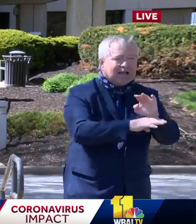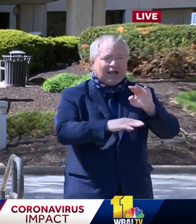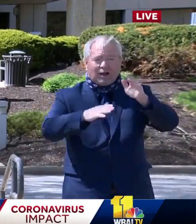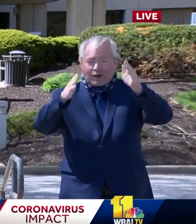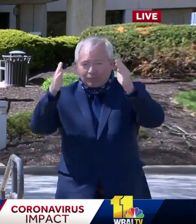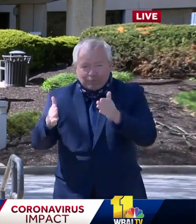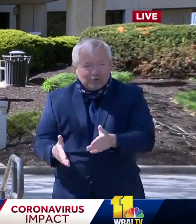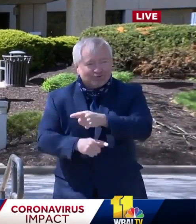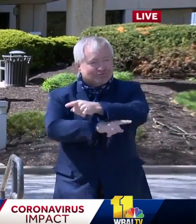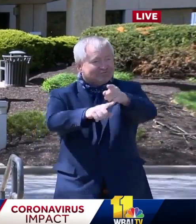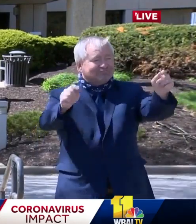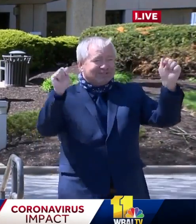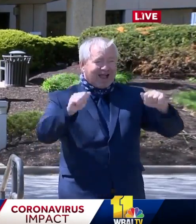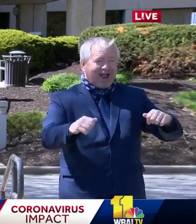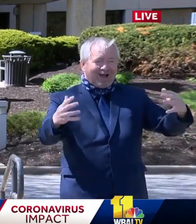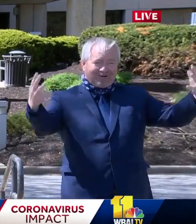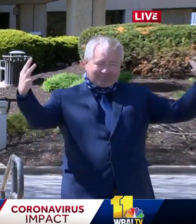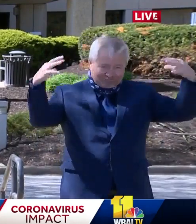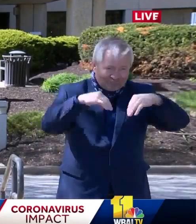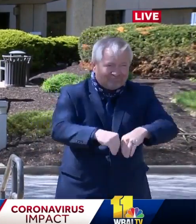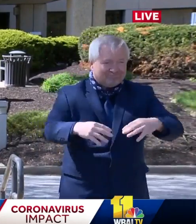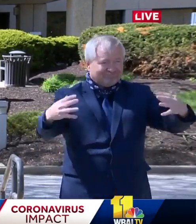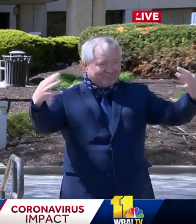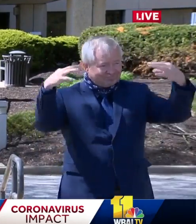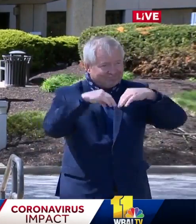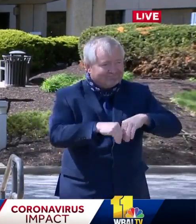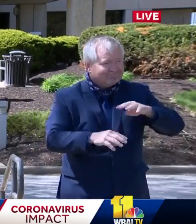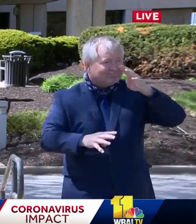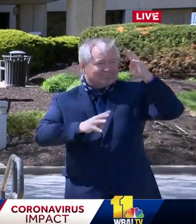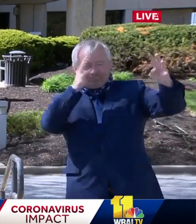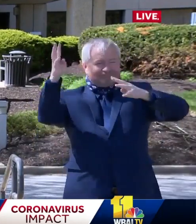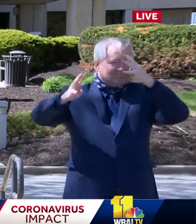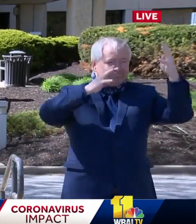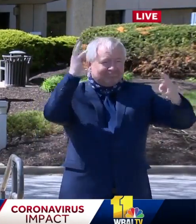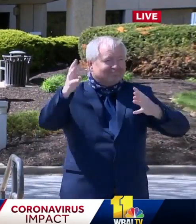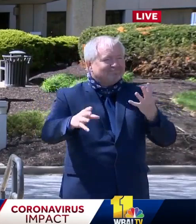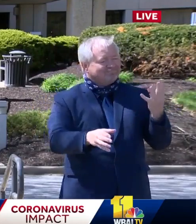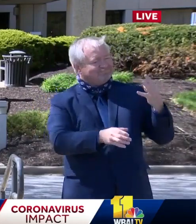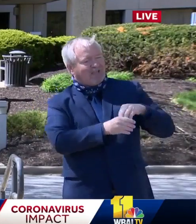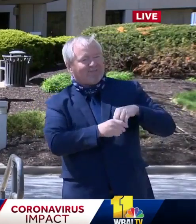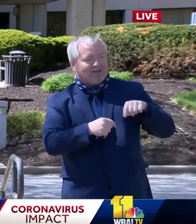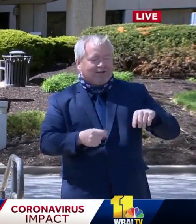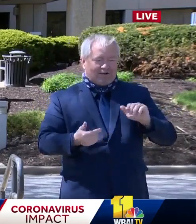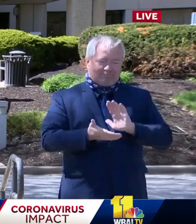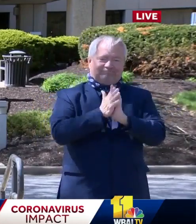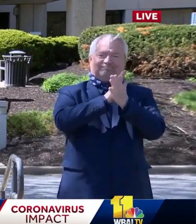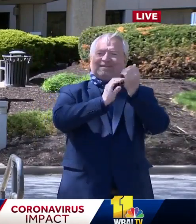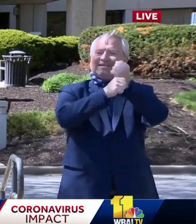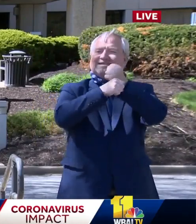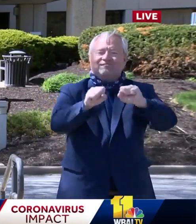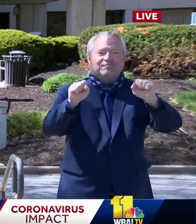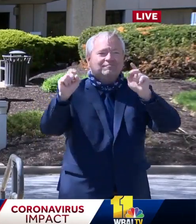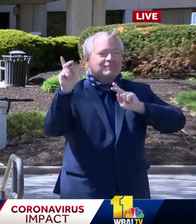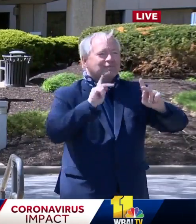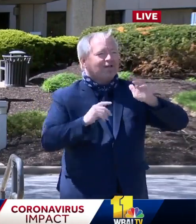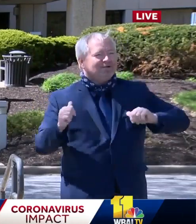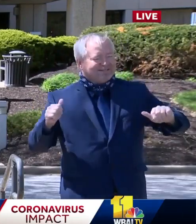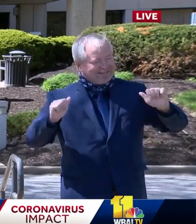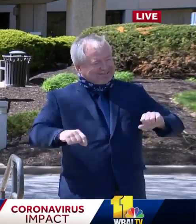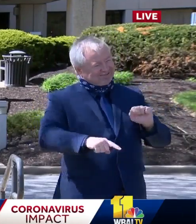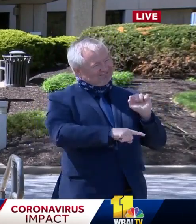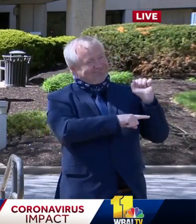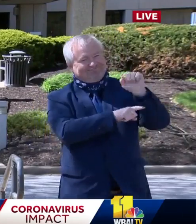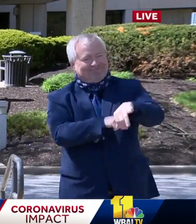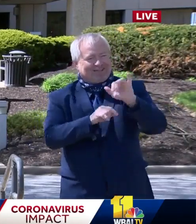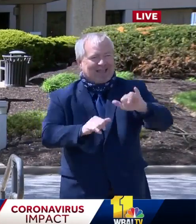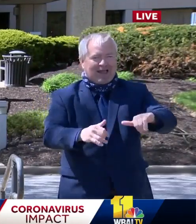individual Marylander can be a part of our efforts to save lives and to defeat this hidden enemy. And